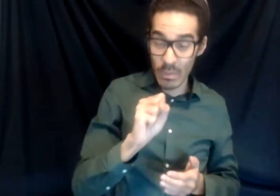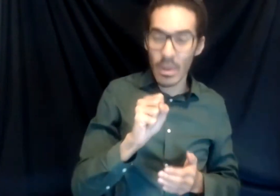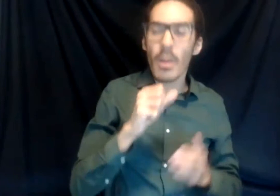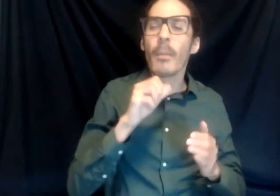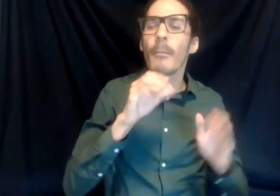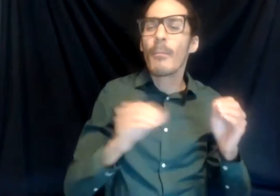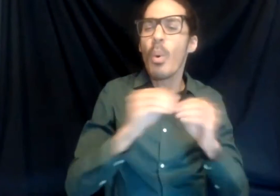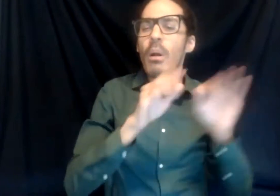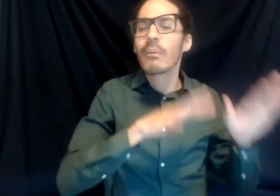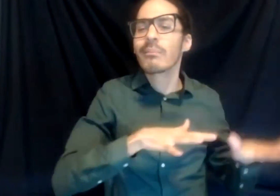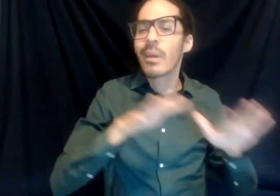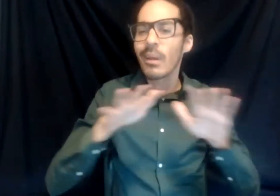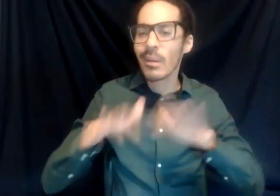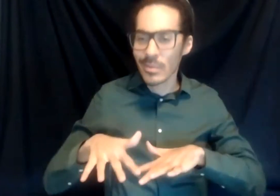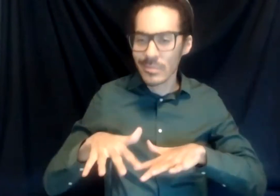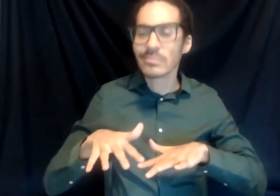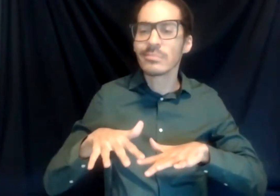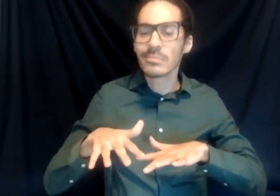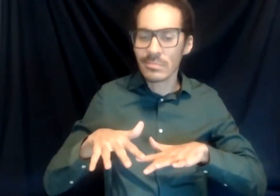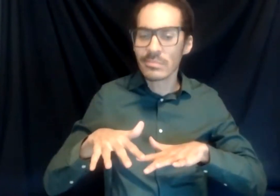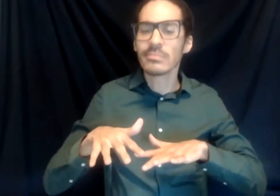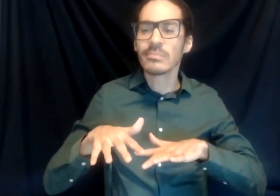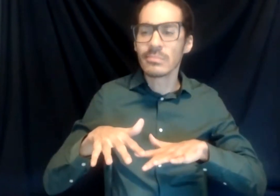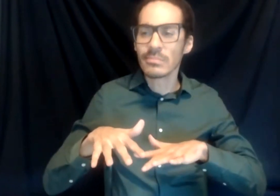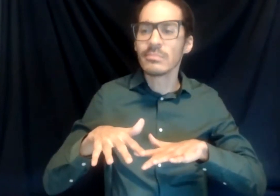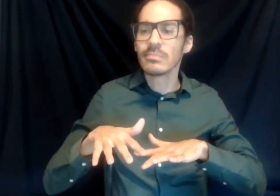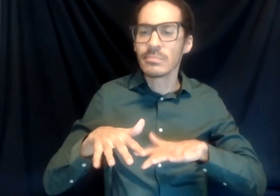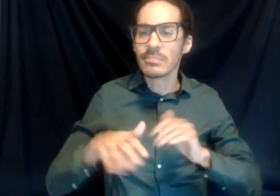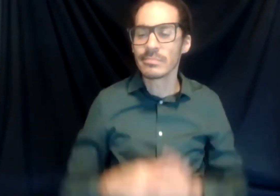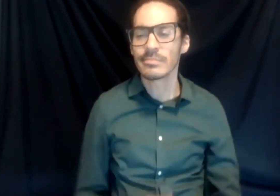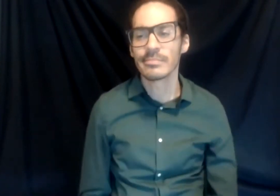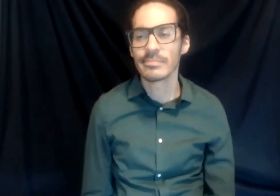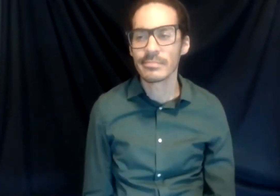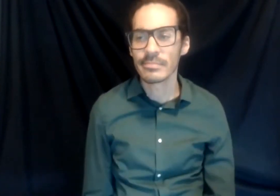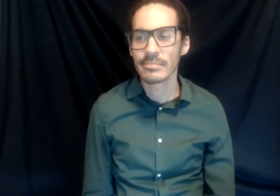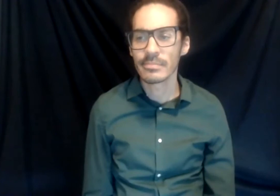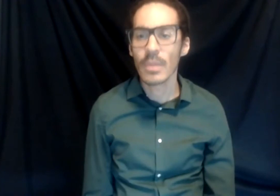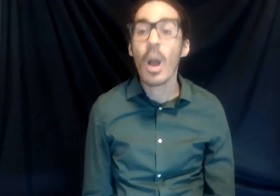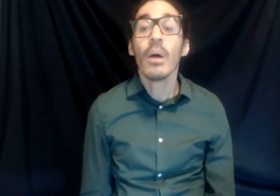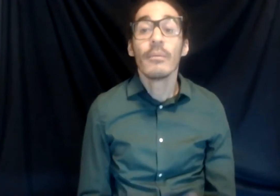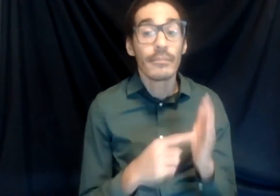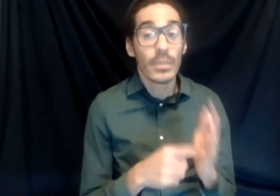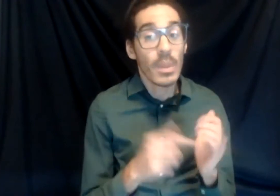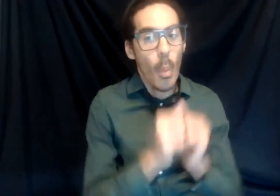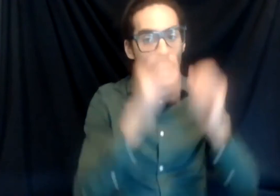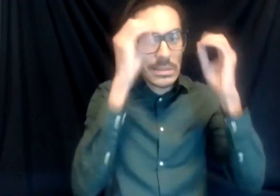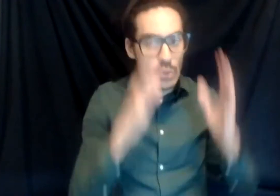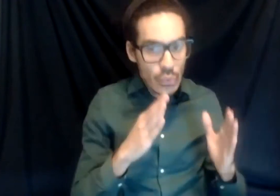have a more casual relationship with a professor, per se. So like, Jerry, I can't necessarily walk to